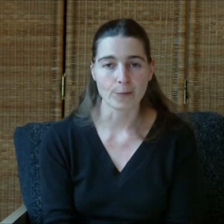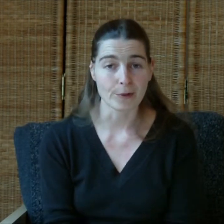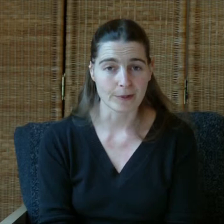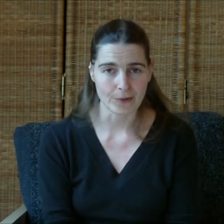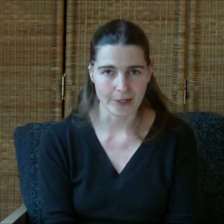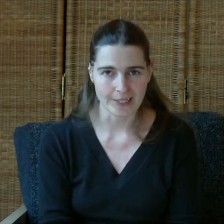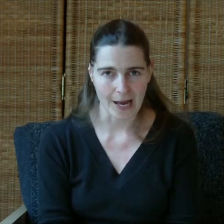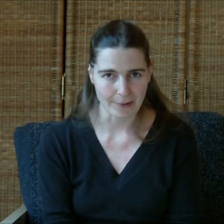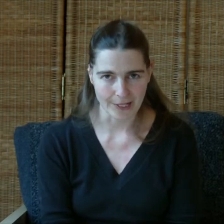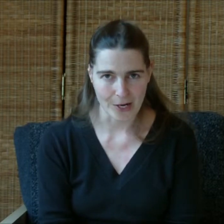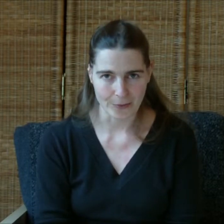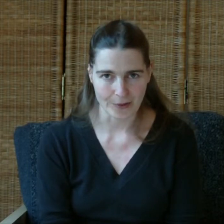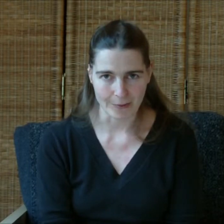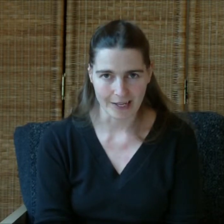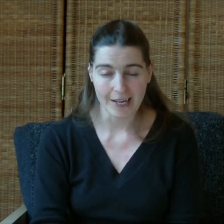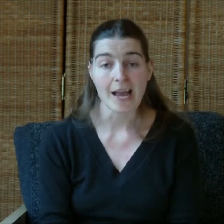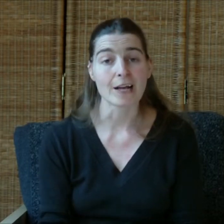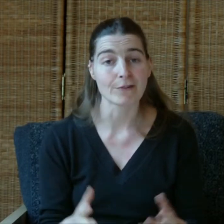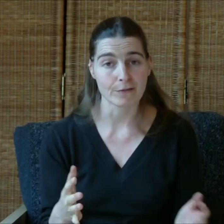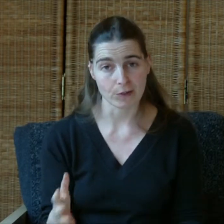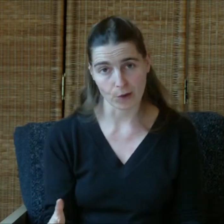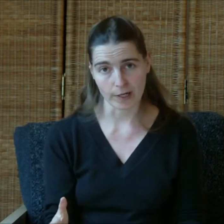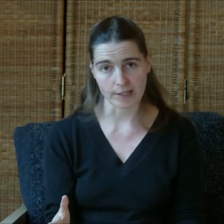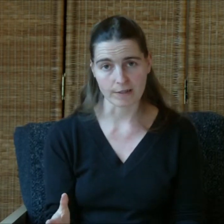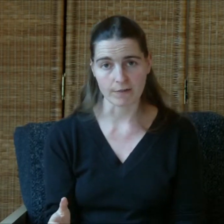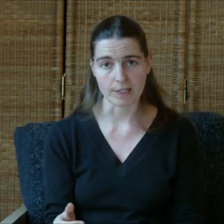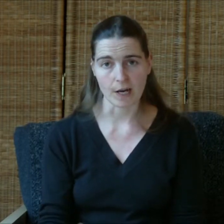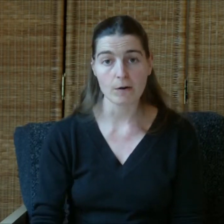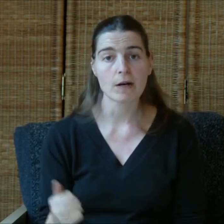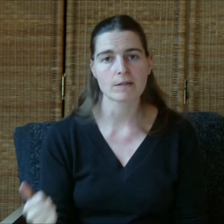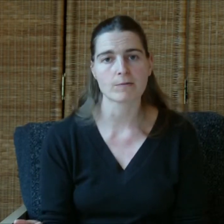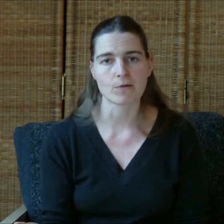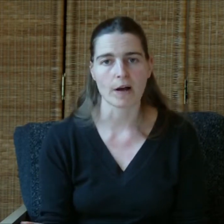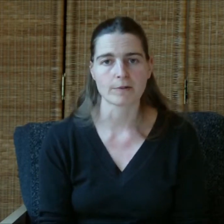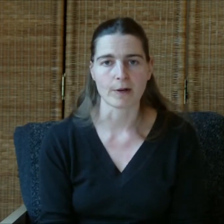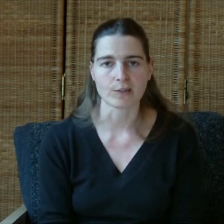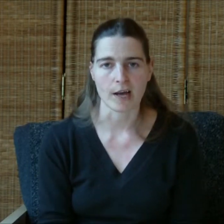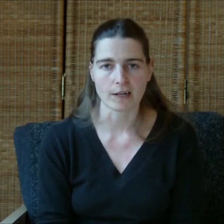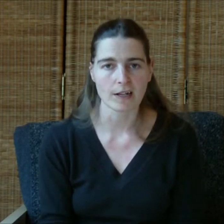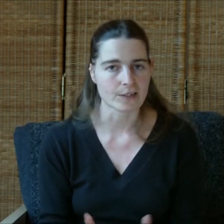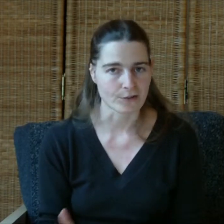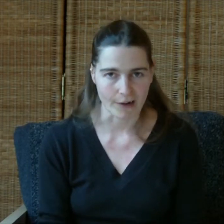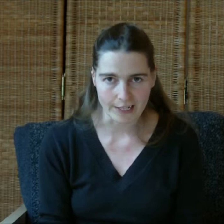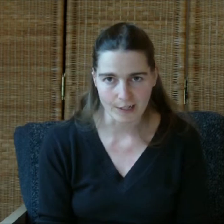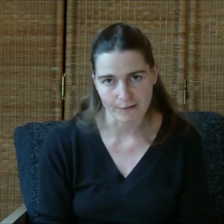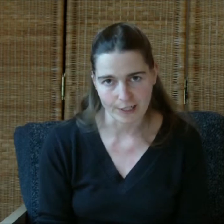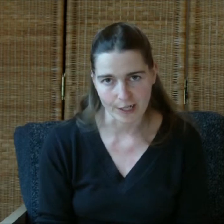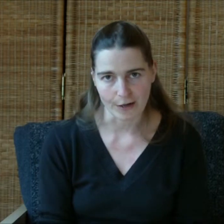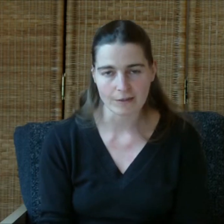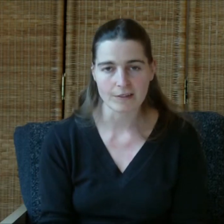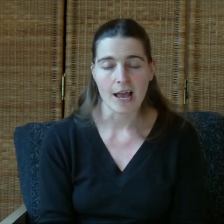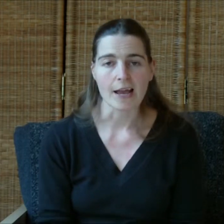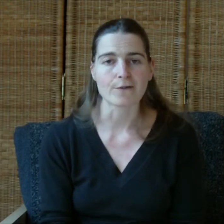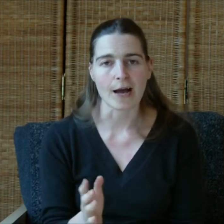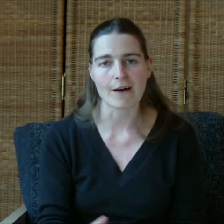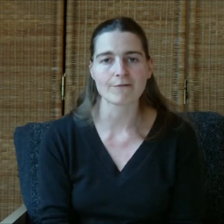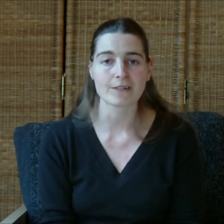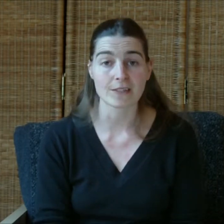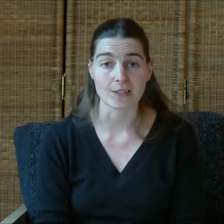you enjoyed tapping along with me. If you've enjoyed this video, subscribe to my channel. I do regular videos. If you haven't visited